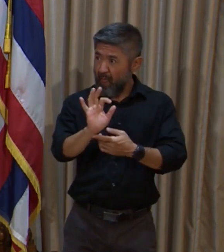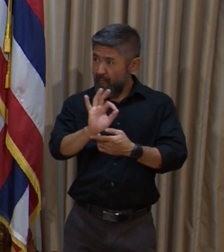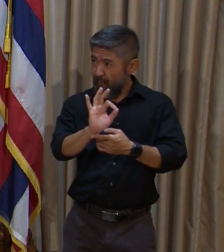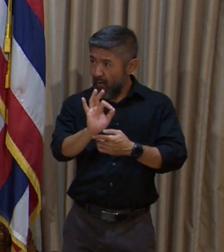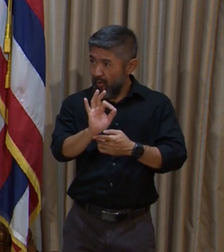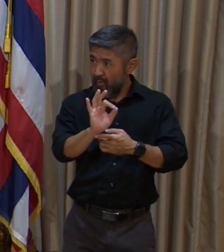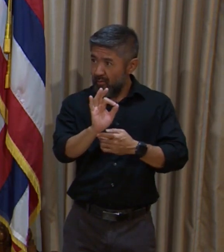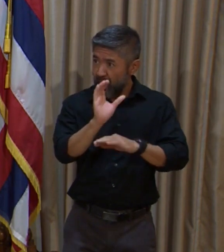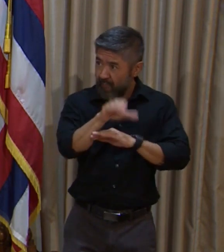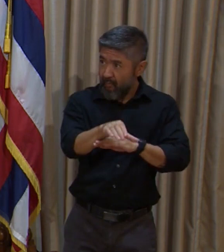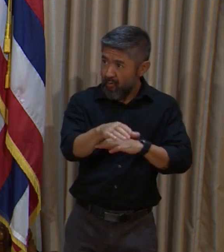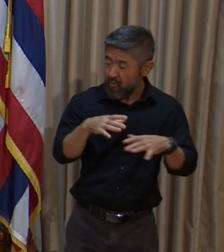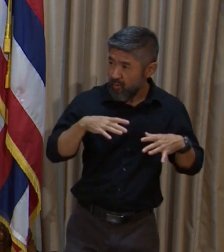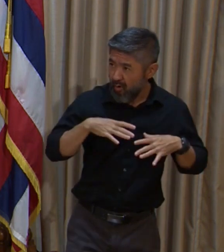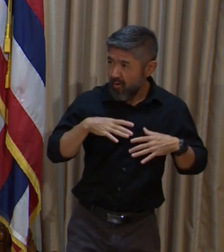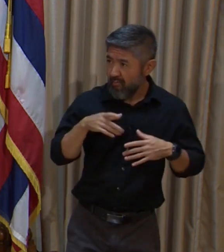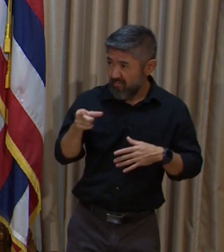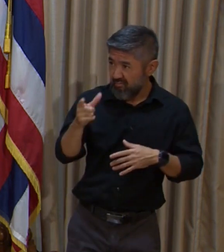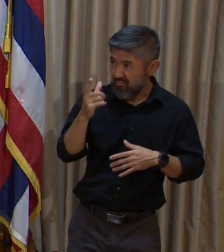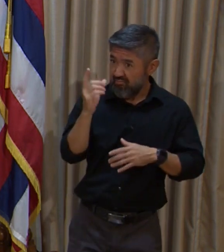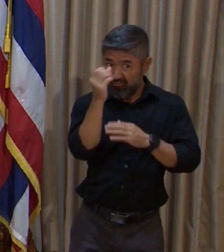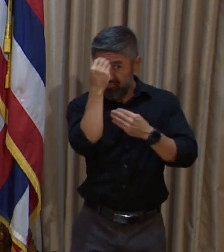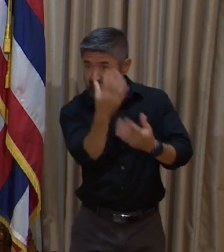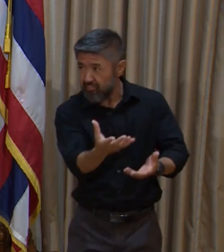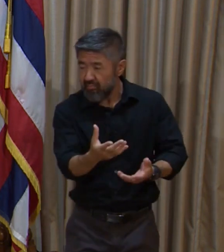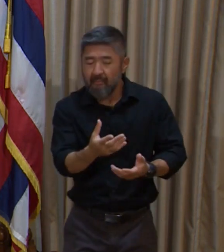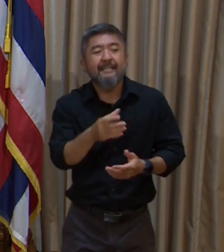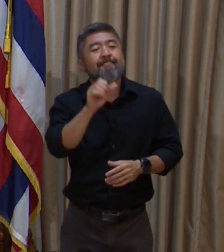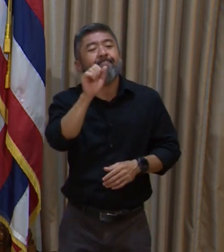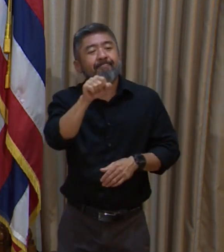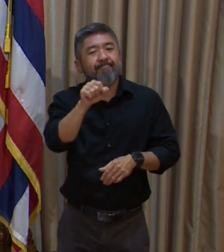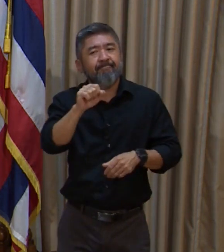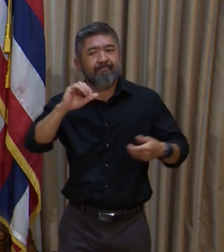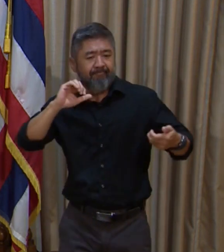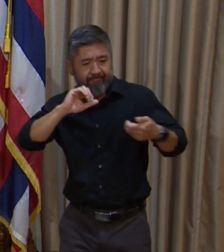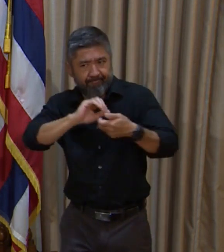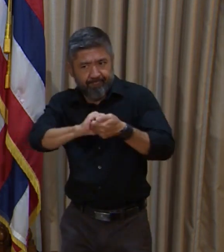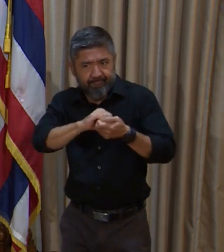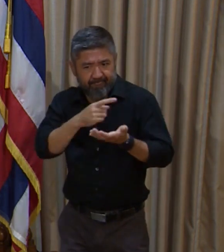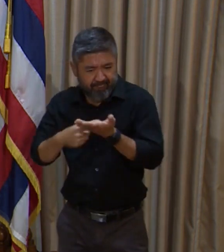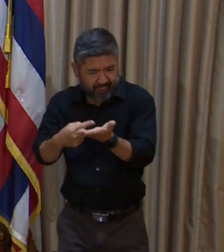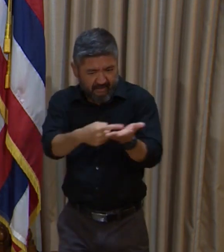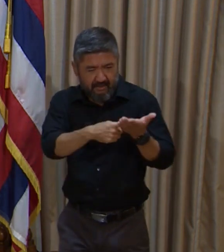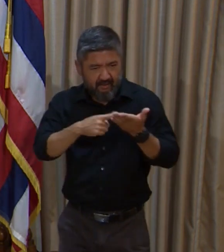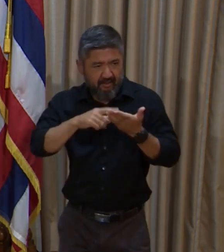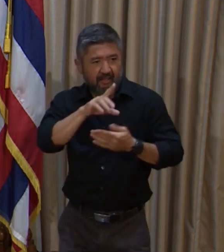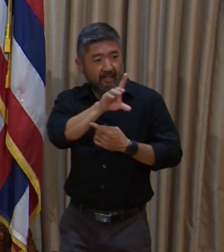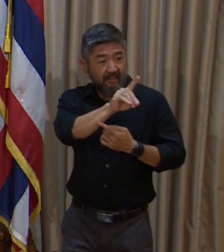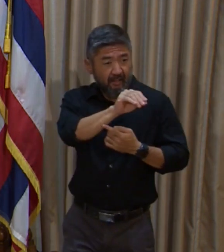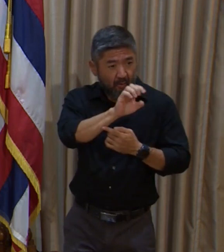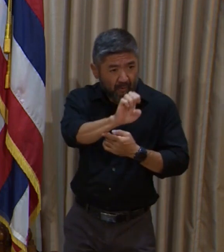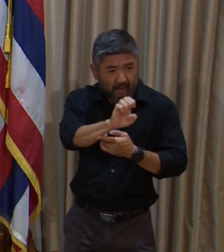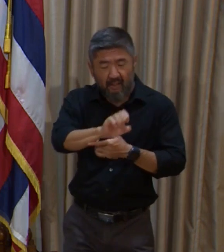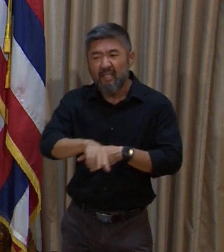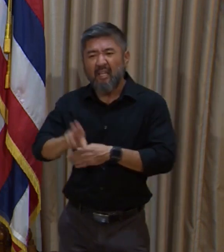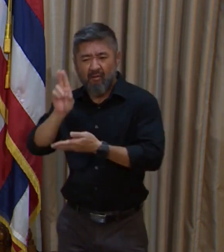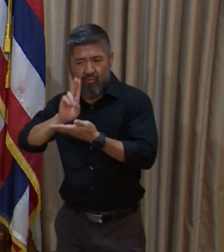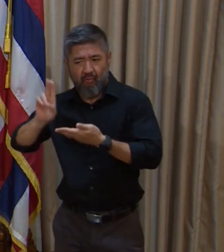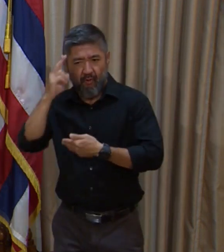what they needed to cut? Yes, we have been working with the Department of Education and the University of Hawaii.